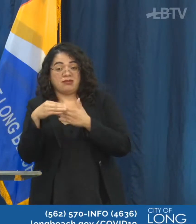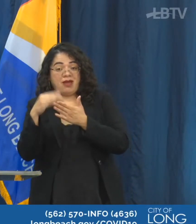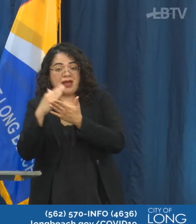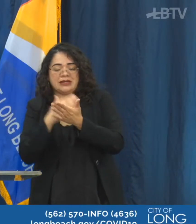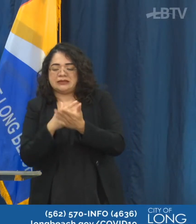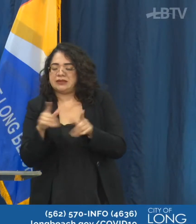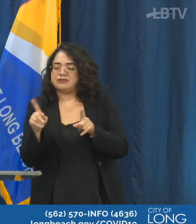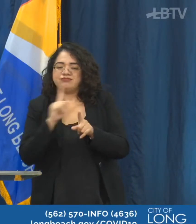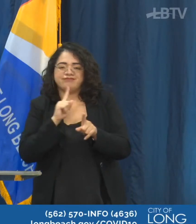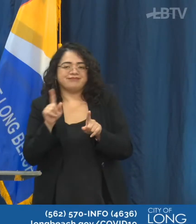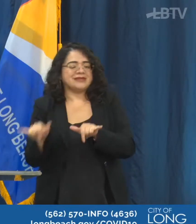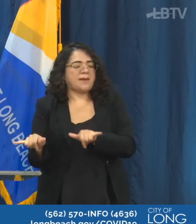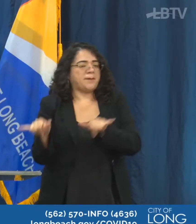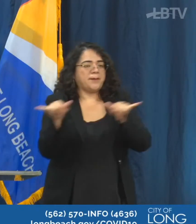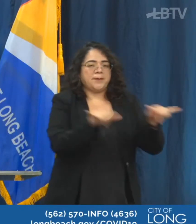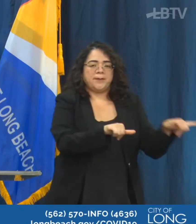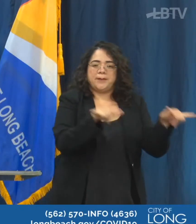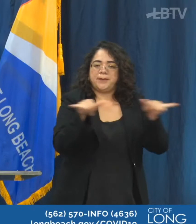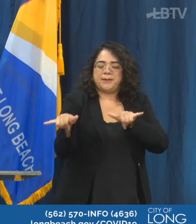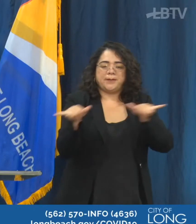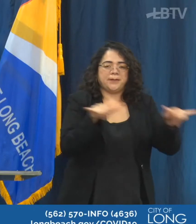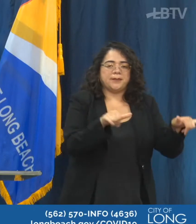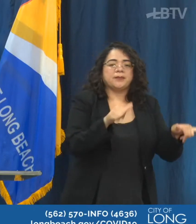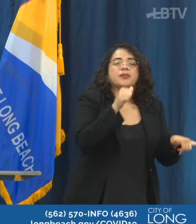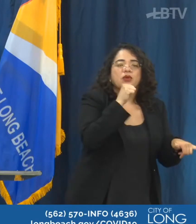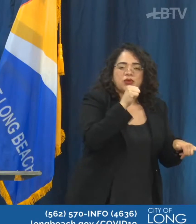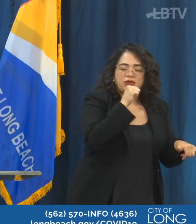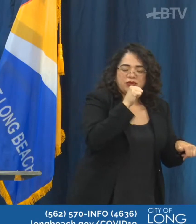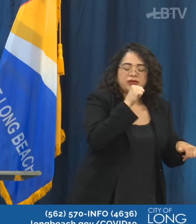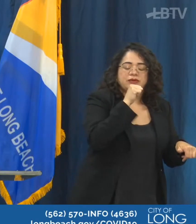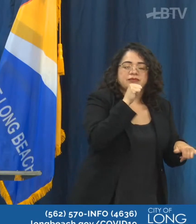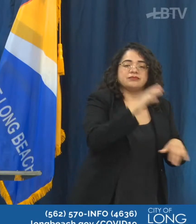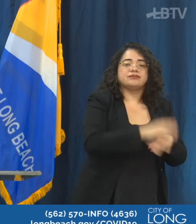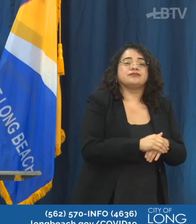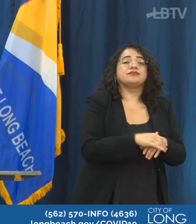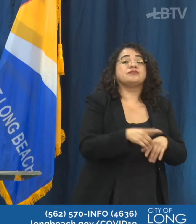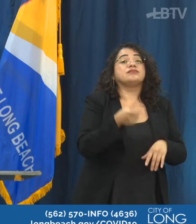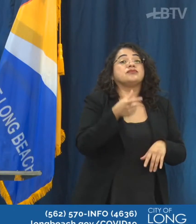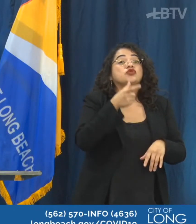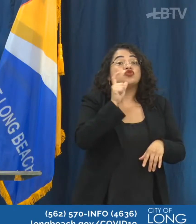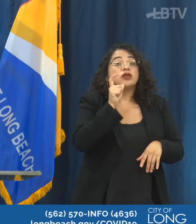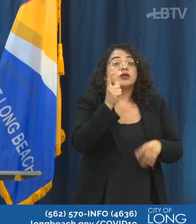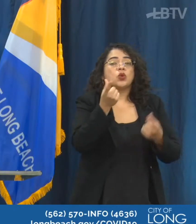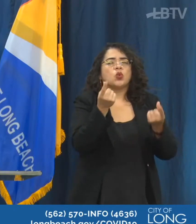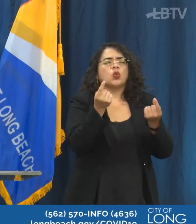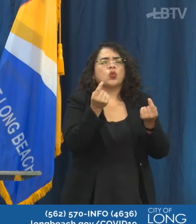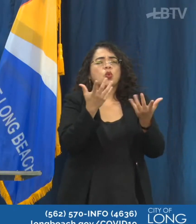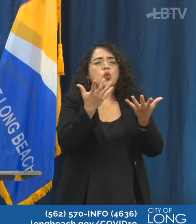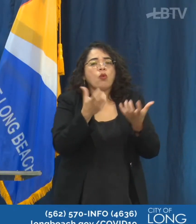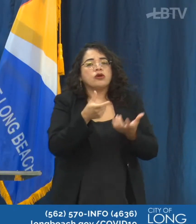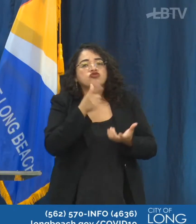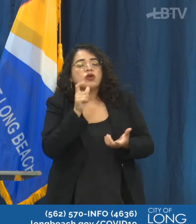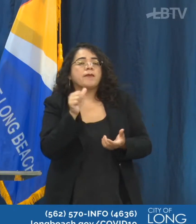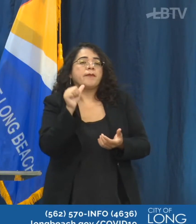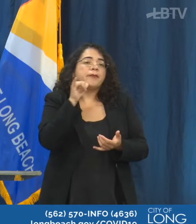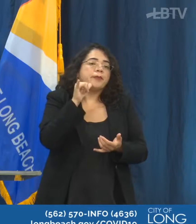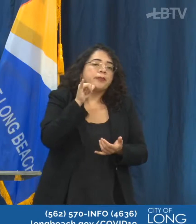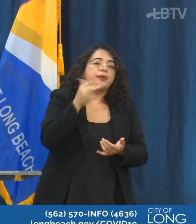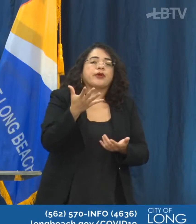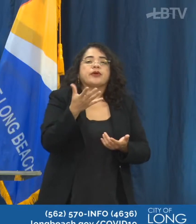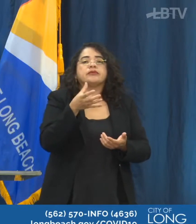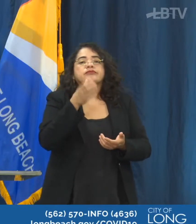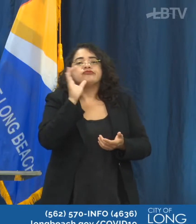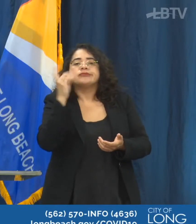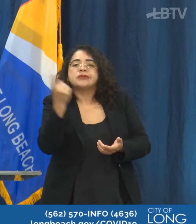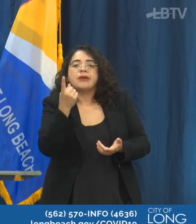So means all people are seated that the drinks are delivered to the table and people cannot order drinks at the bar or stand around